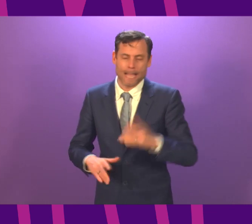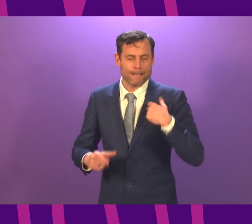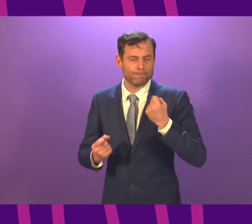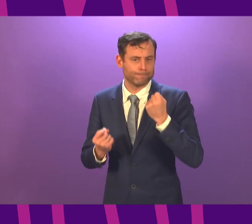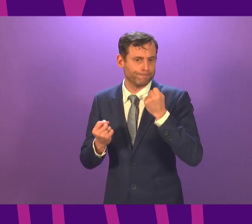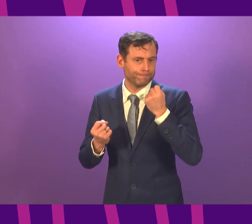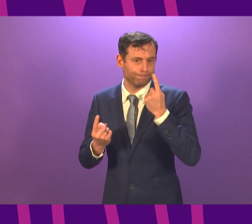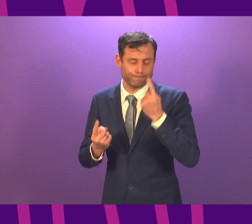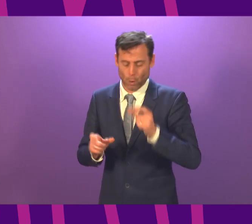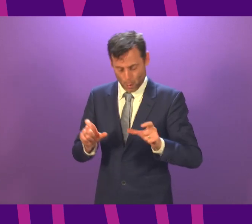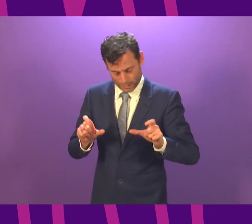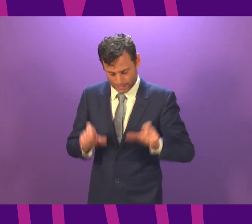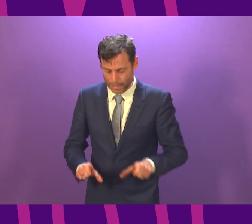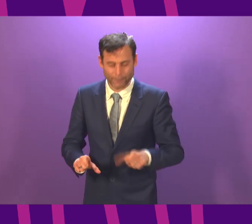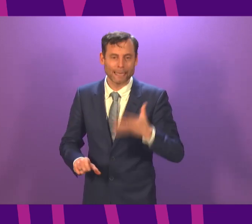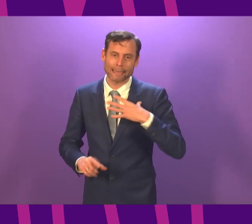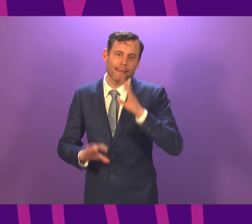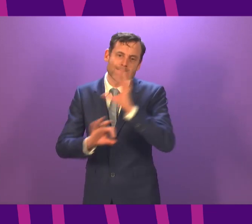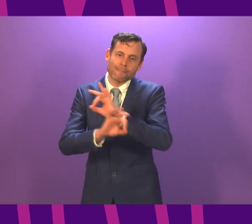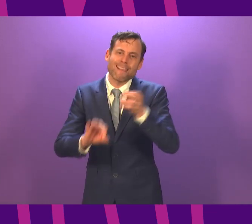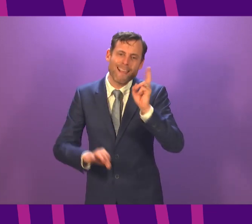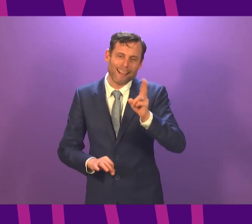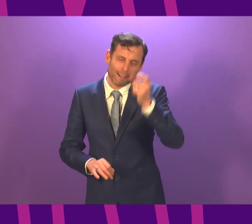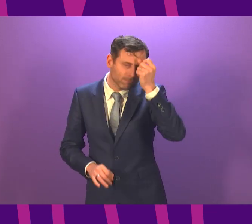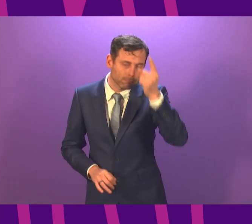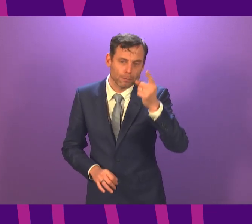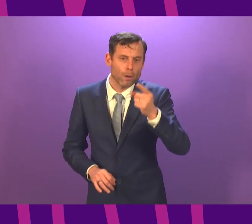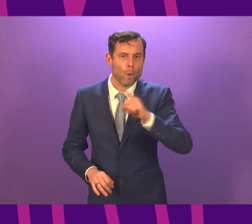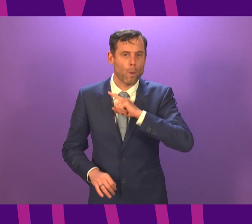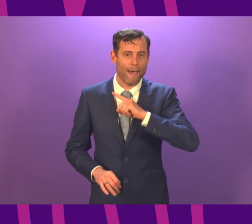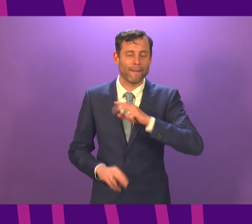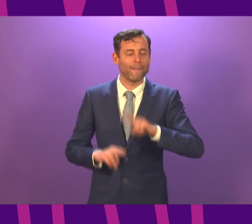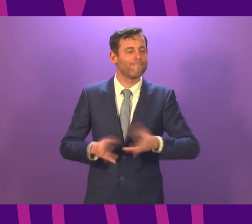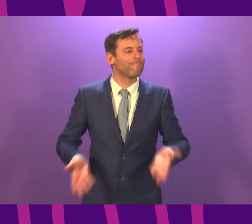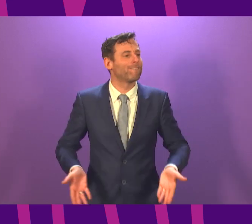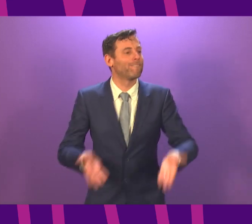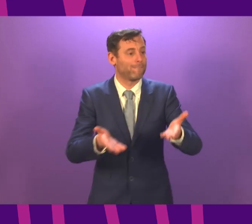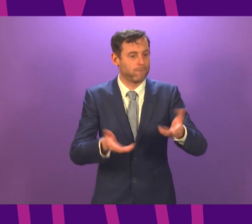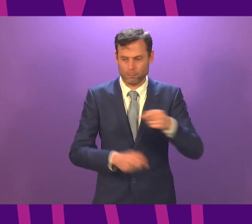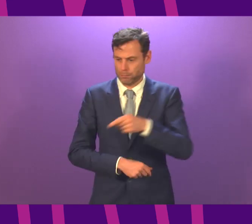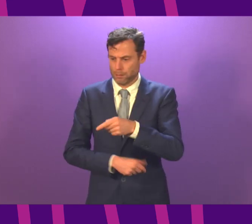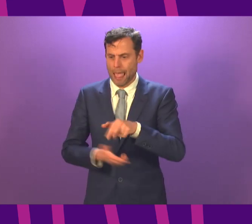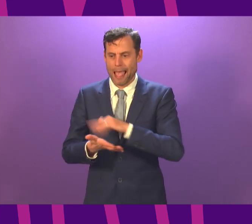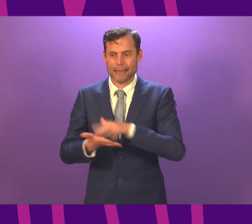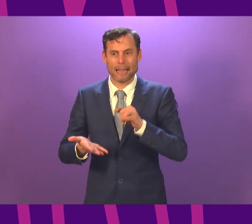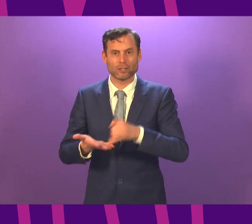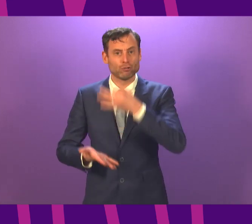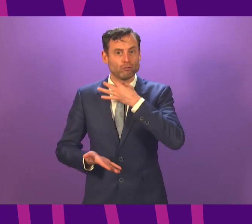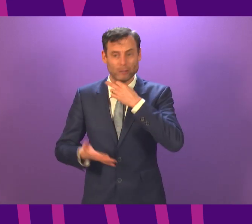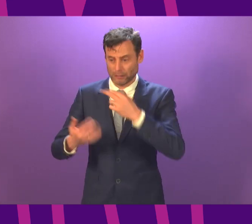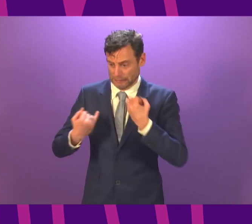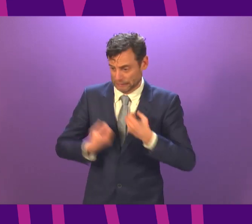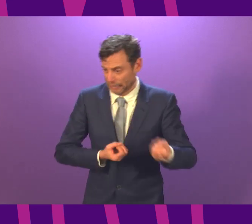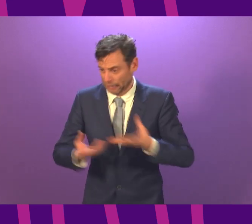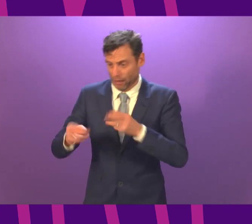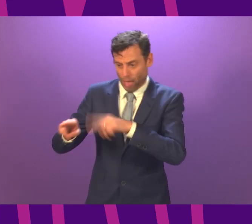It would be a tragedy if the NHS was to be overwhelmed and more lives lost when the protective coat of this